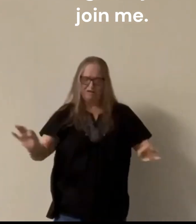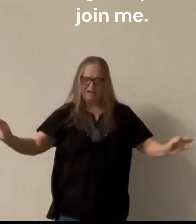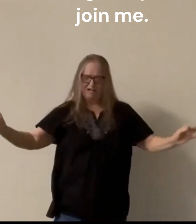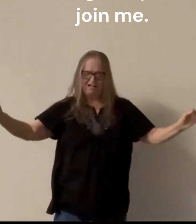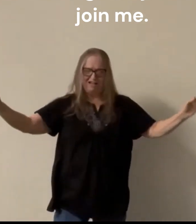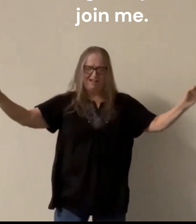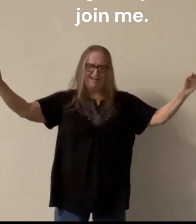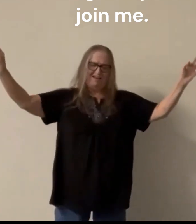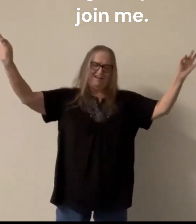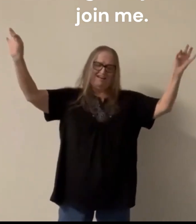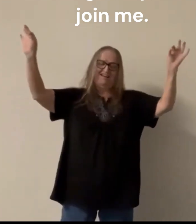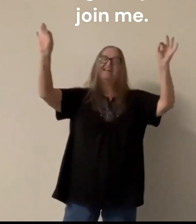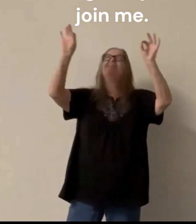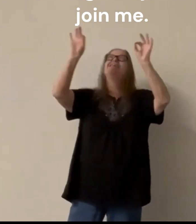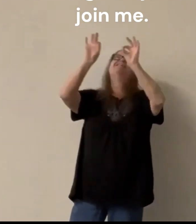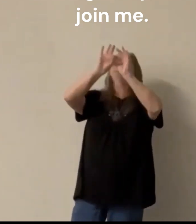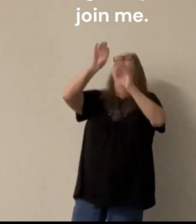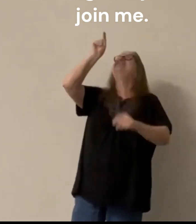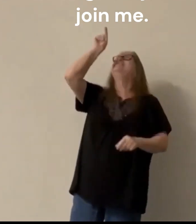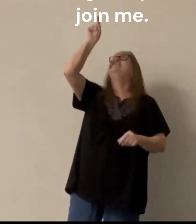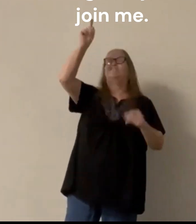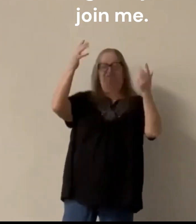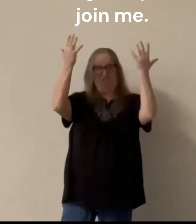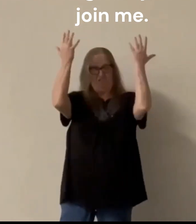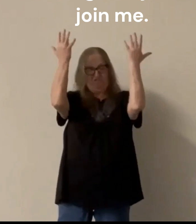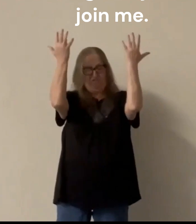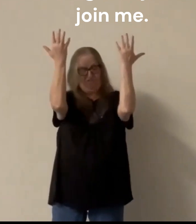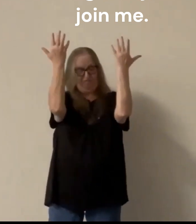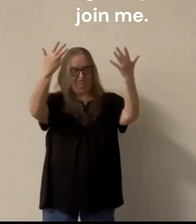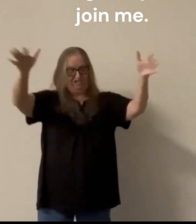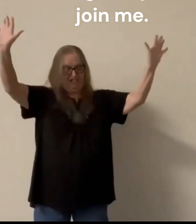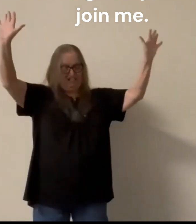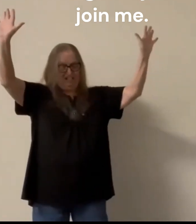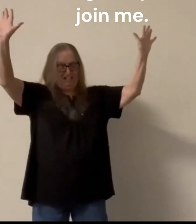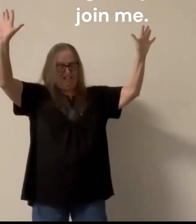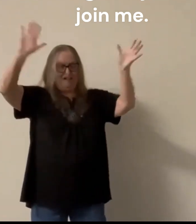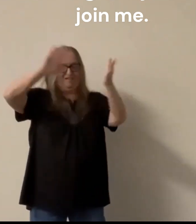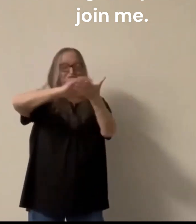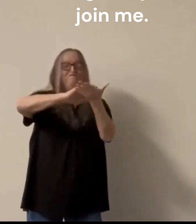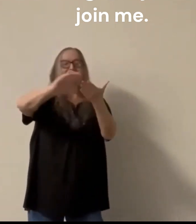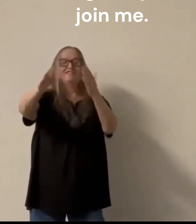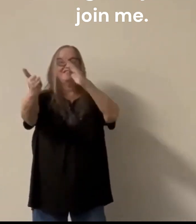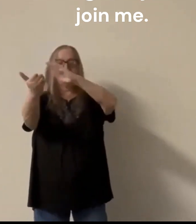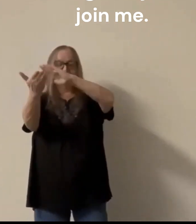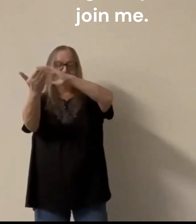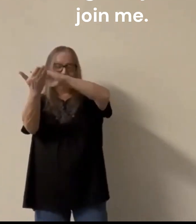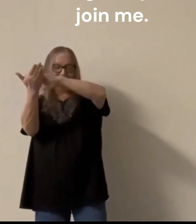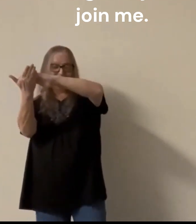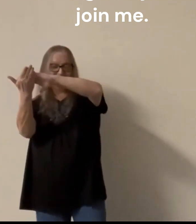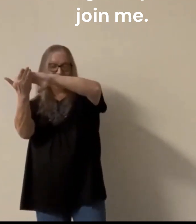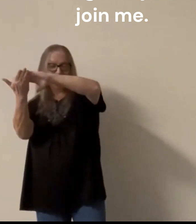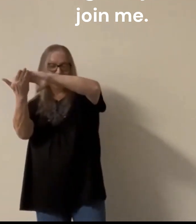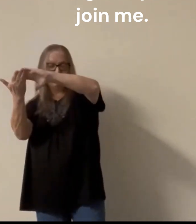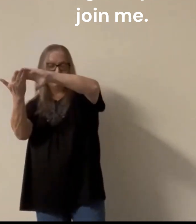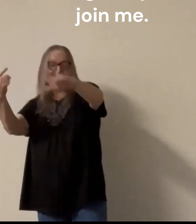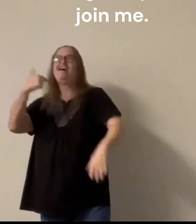At any rate, let's give him a chance. Everyone deserves a chance. Even Thomas.